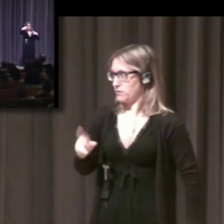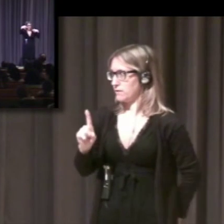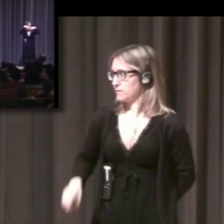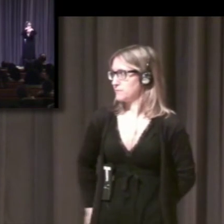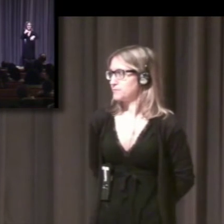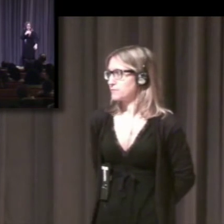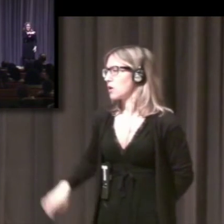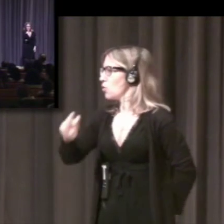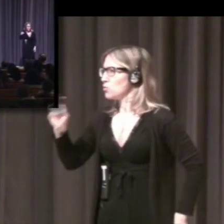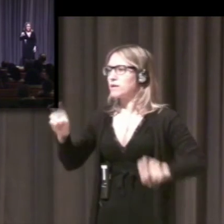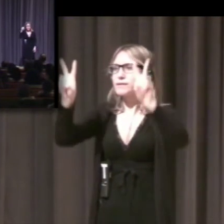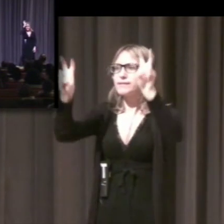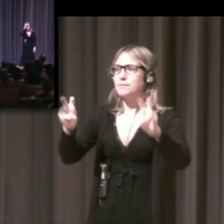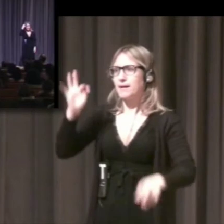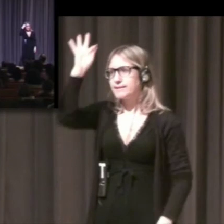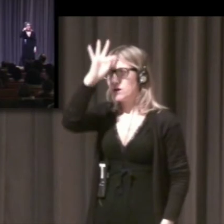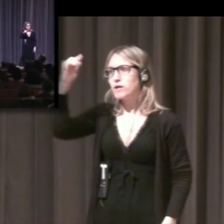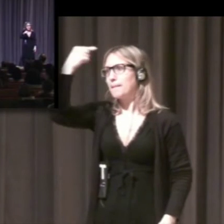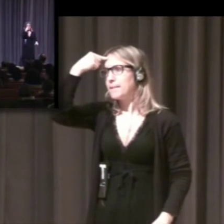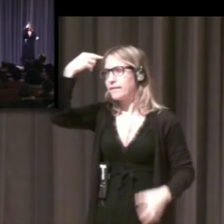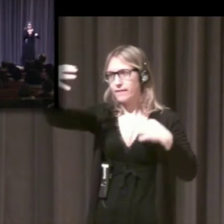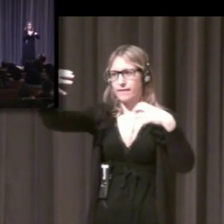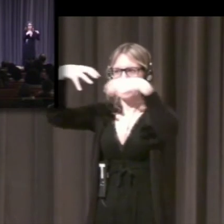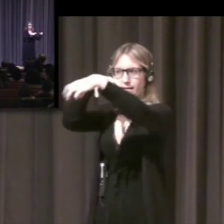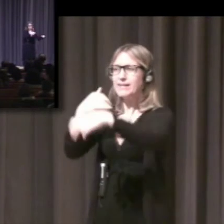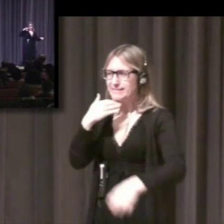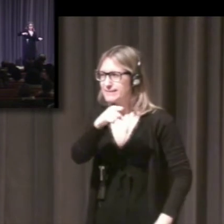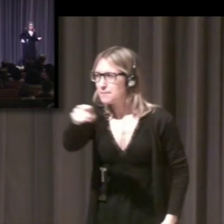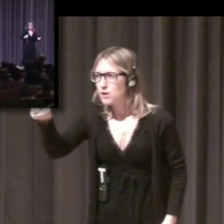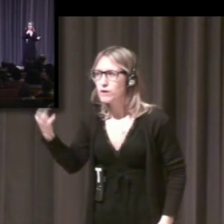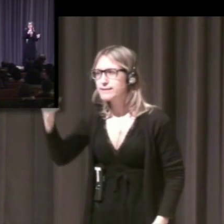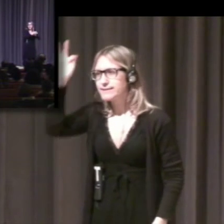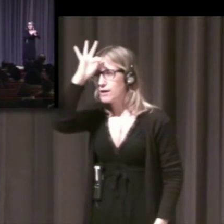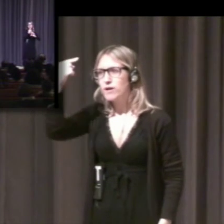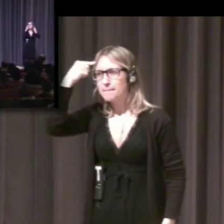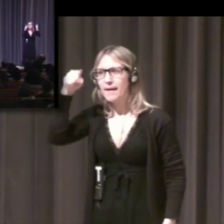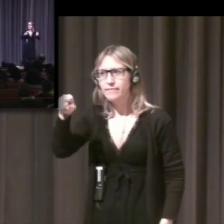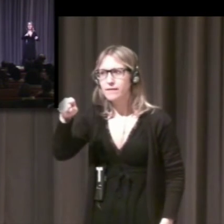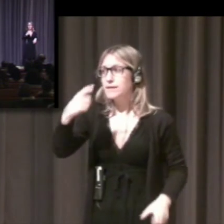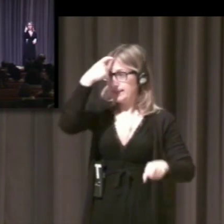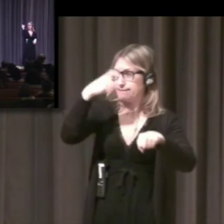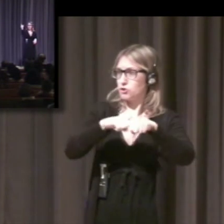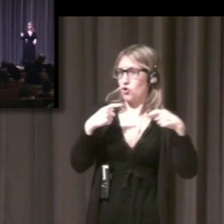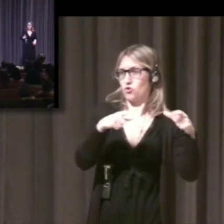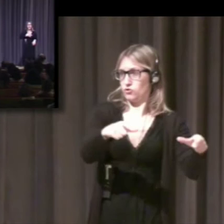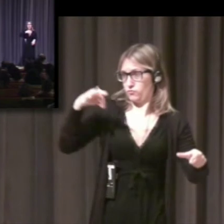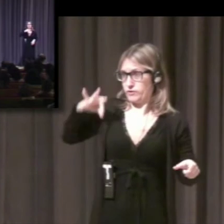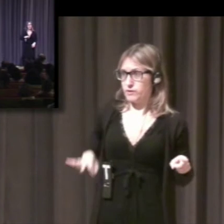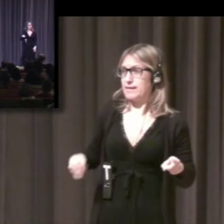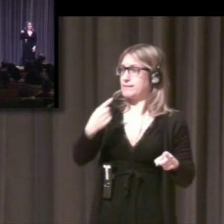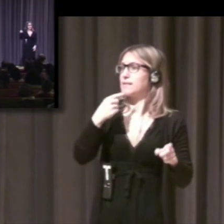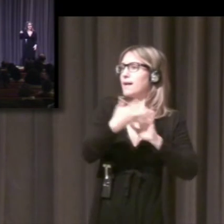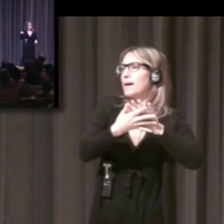Psychologists talk about the ability of putting yourself in someone else's shoes.